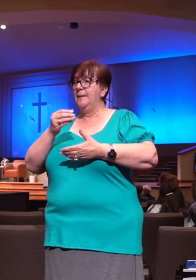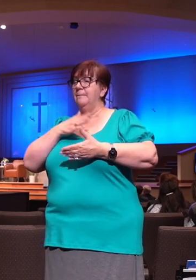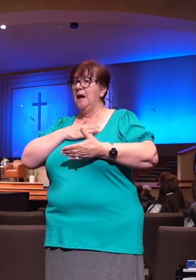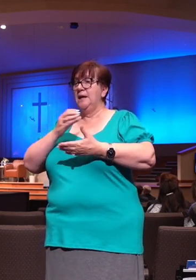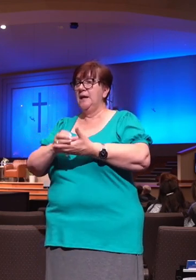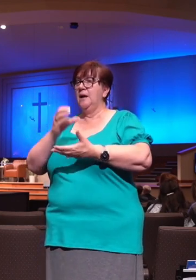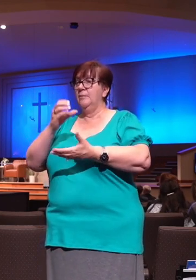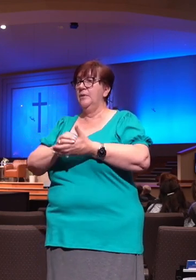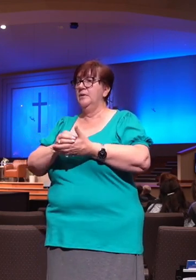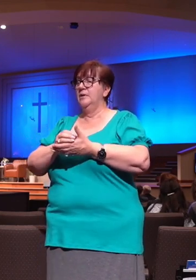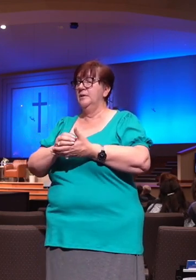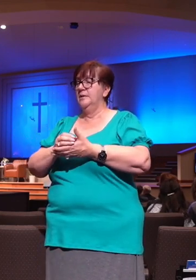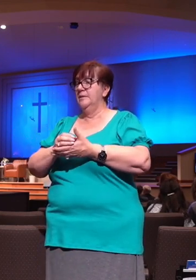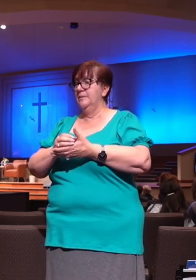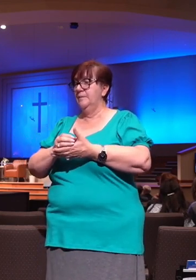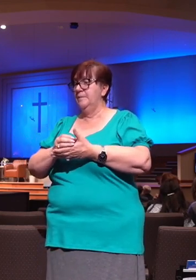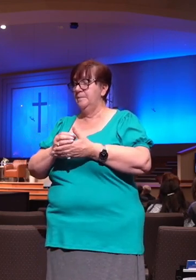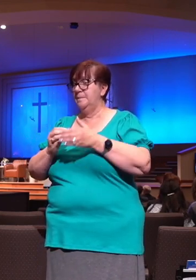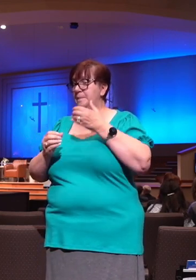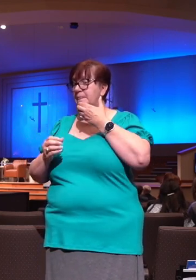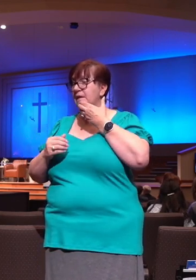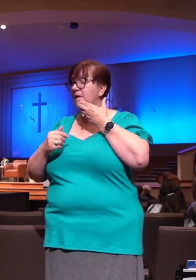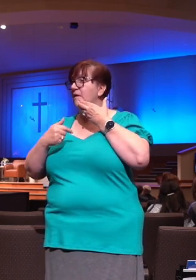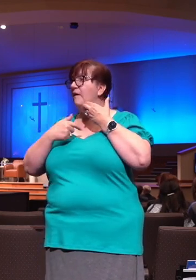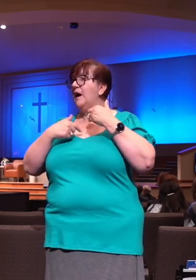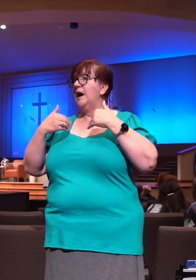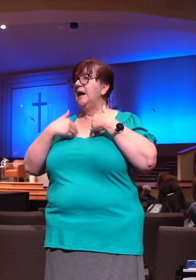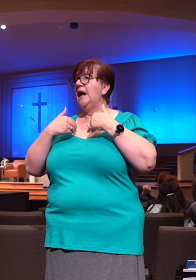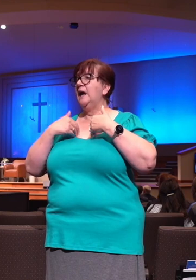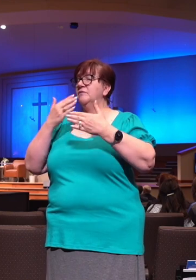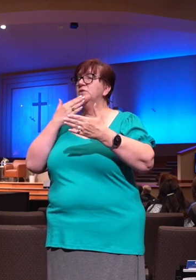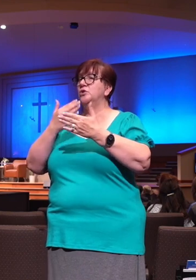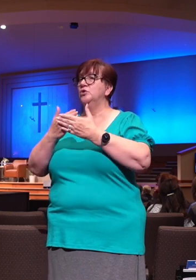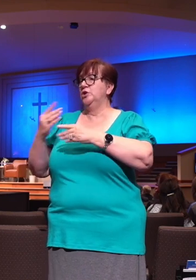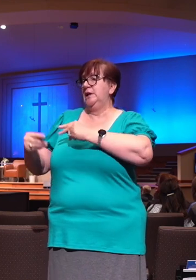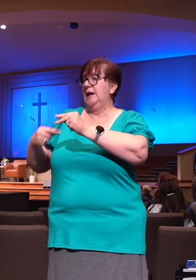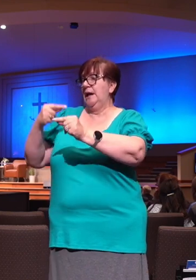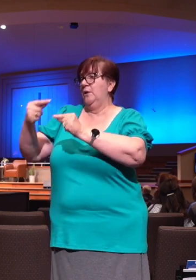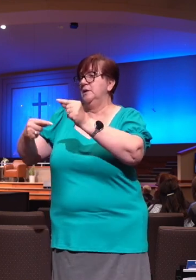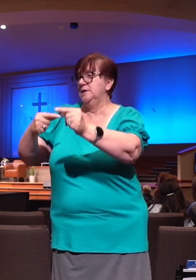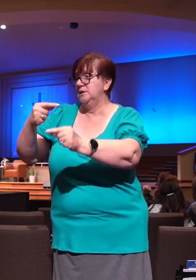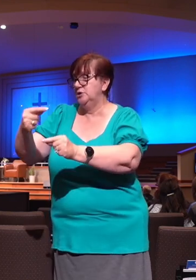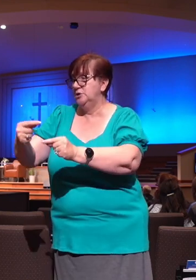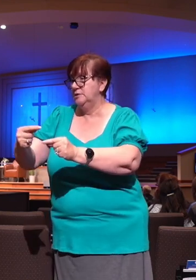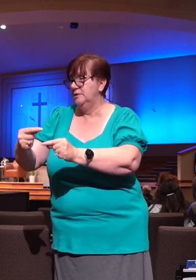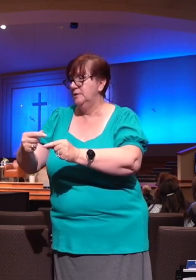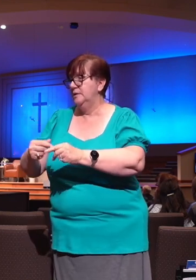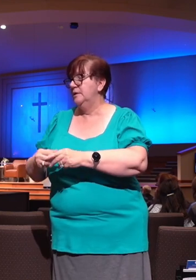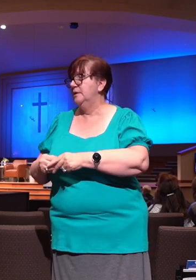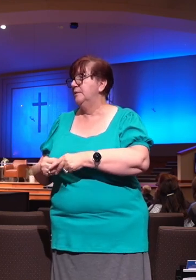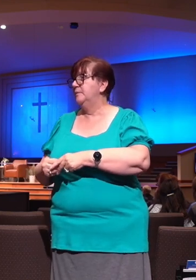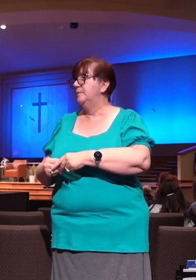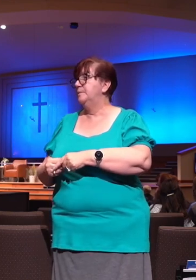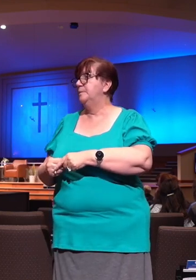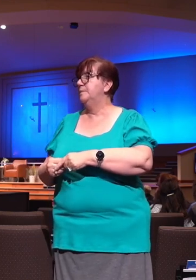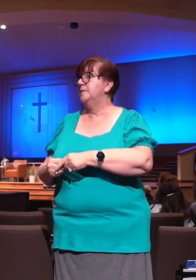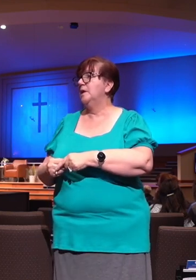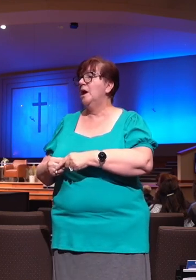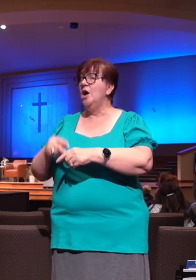in unpleasant places, yet I have a goodly heritage. So what the psalmist is doing here is